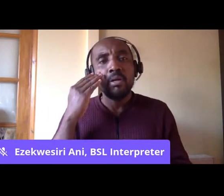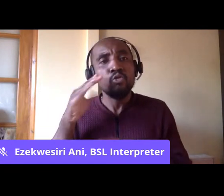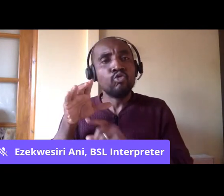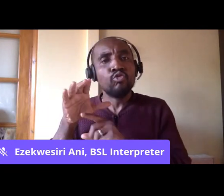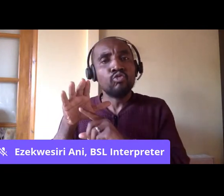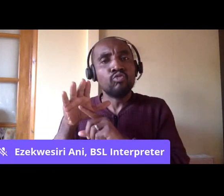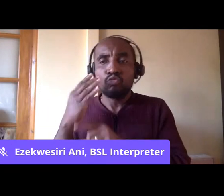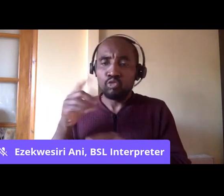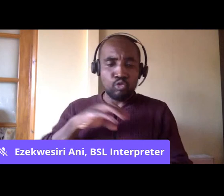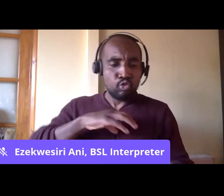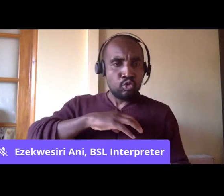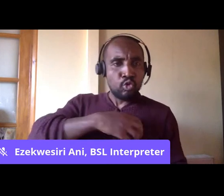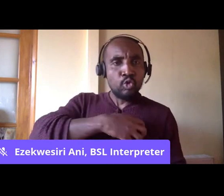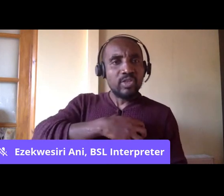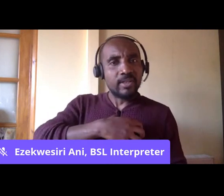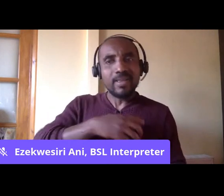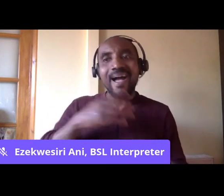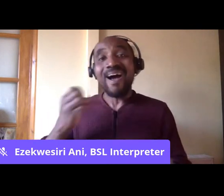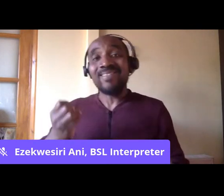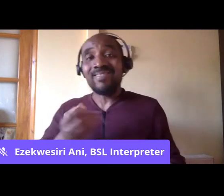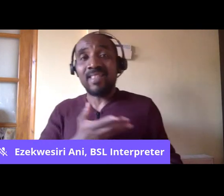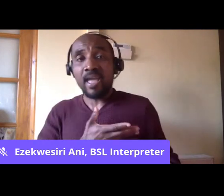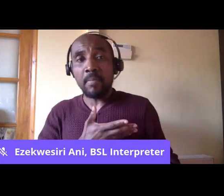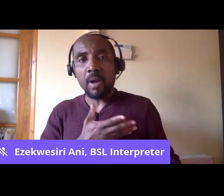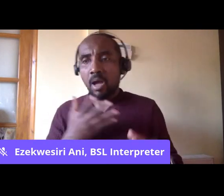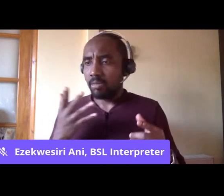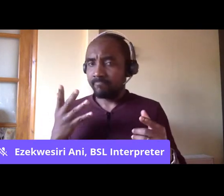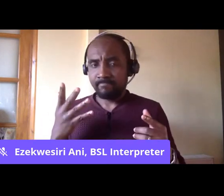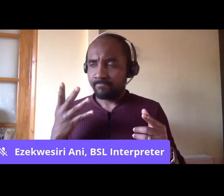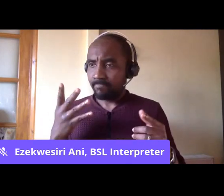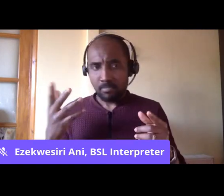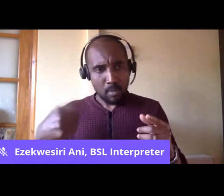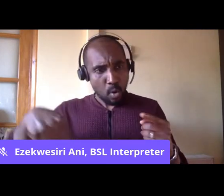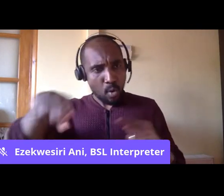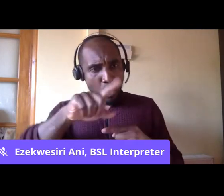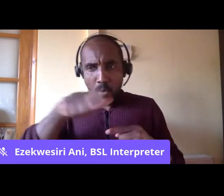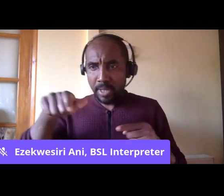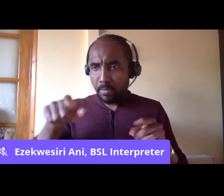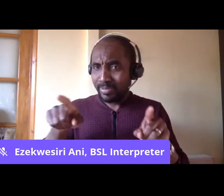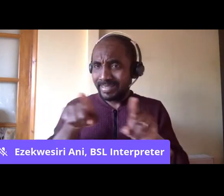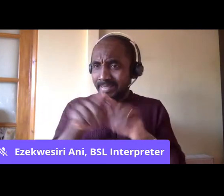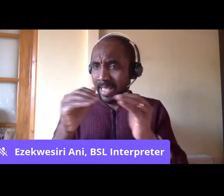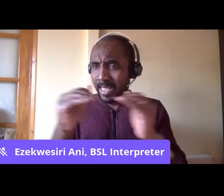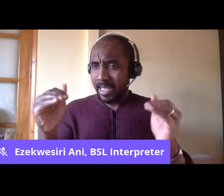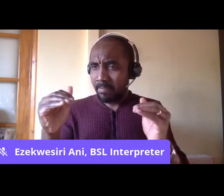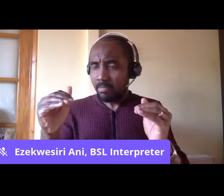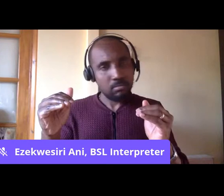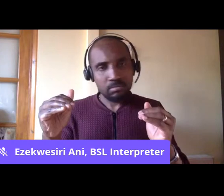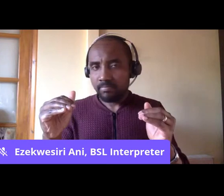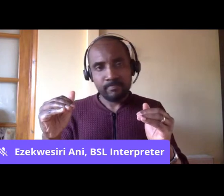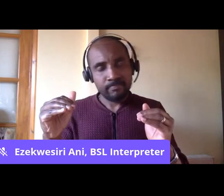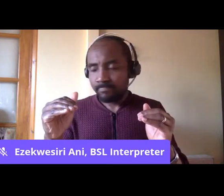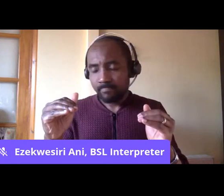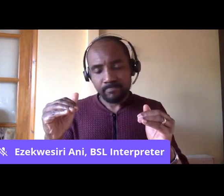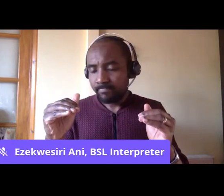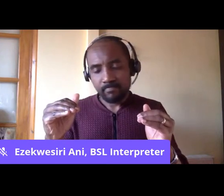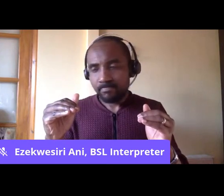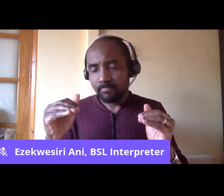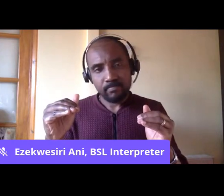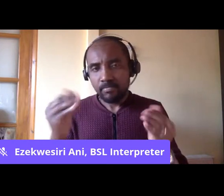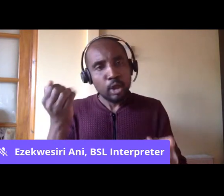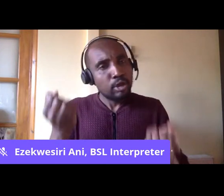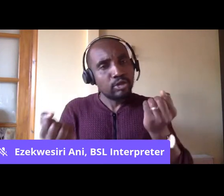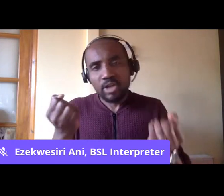movement said, we treat everybody the same. They just didn't get the fact that the needs and the issues and the injustices